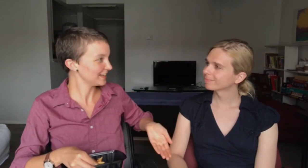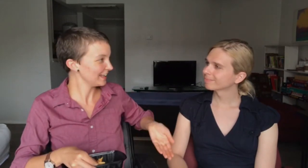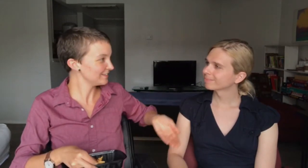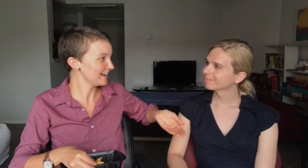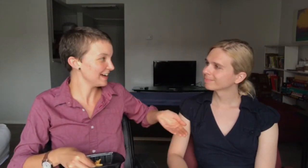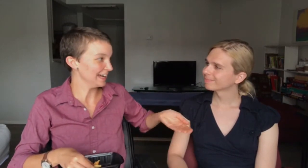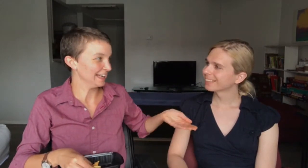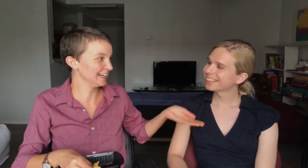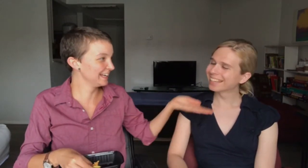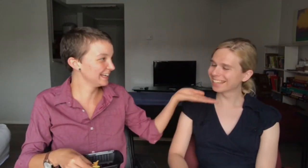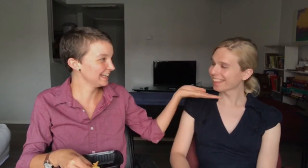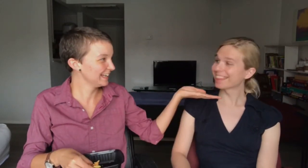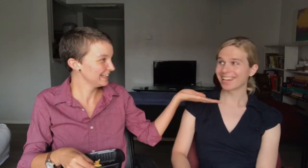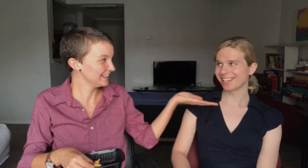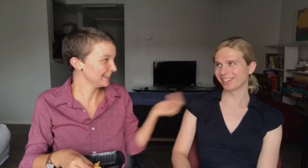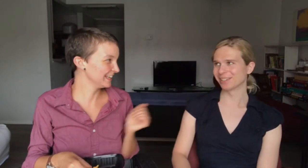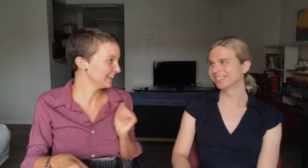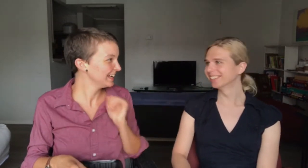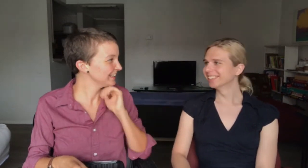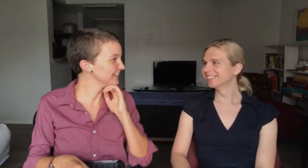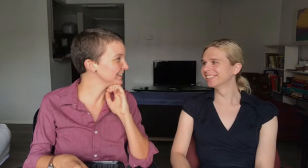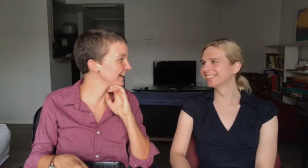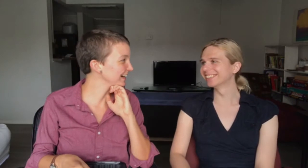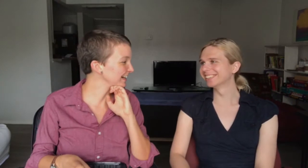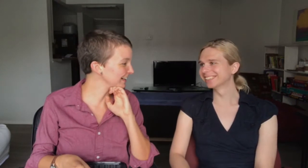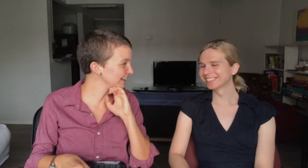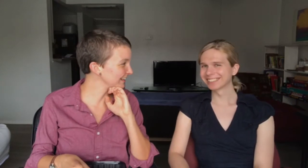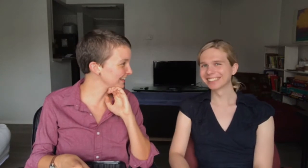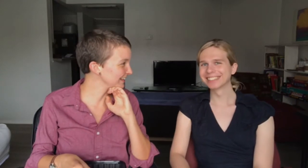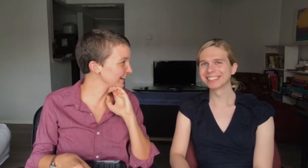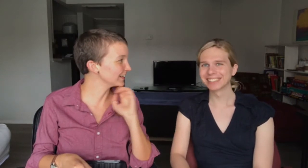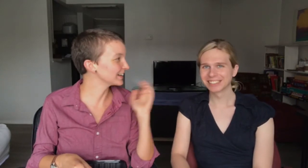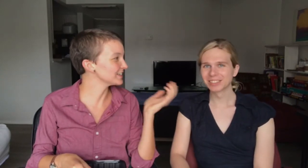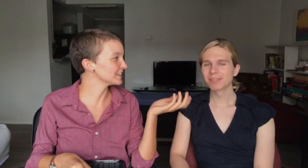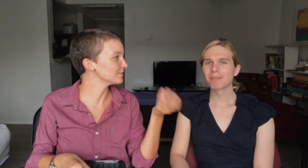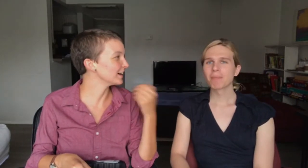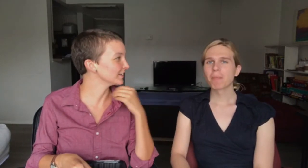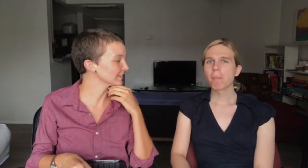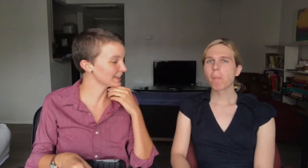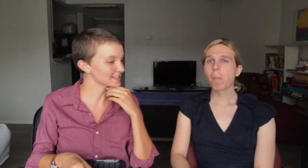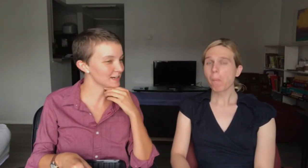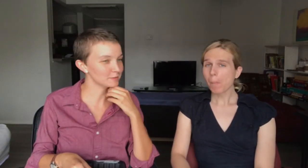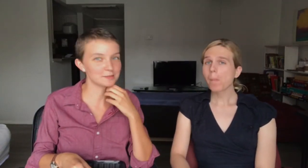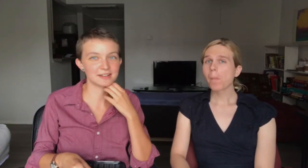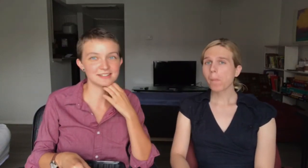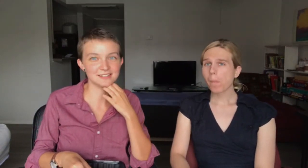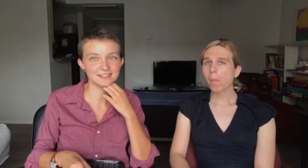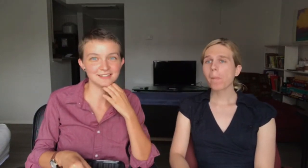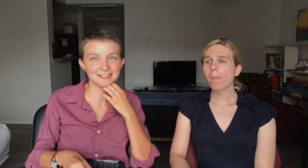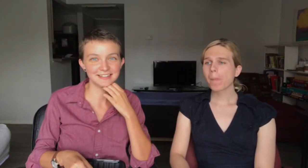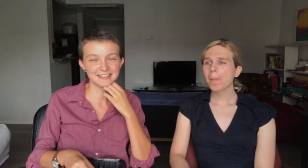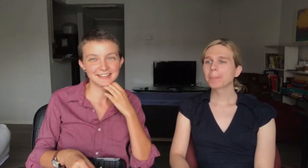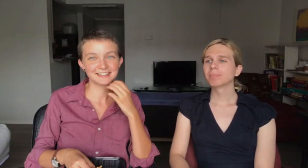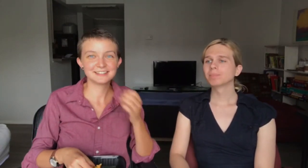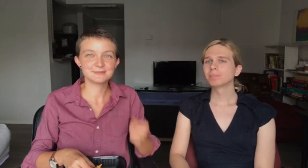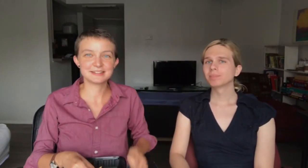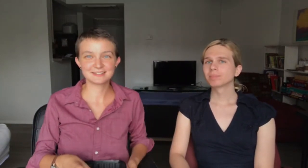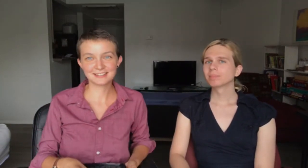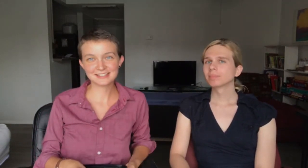hella fine. Thank you. Your new hair color and all your clothes that you've bought over the last couple of months. You've been looking